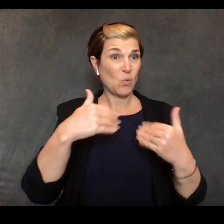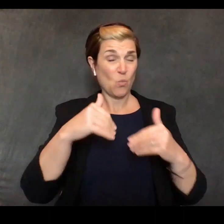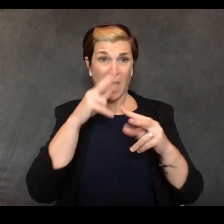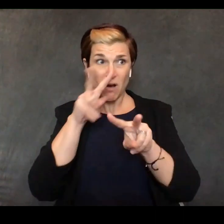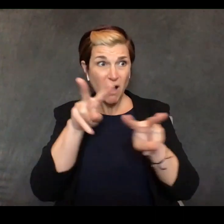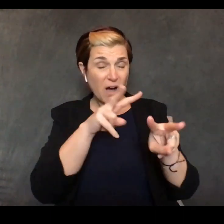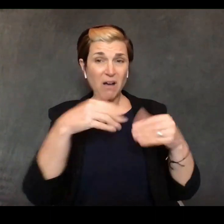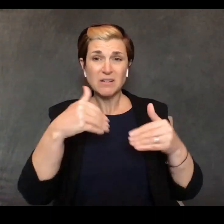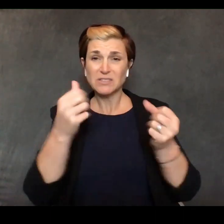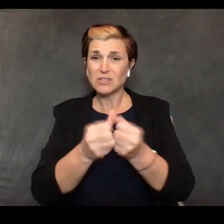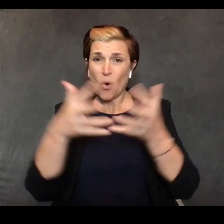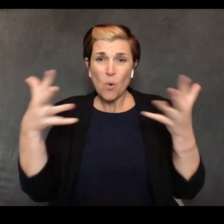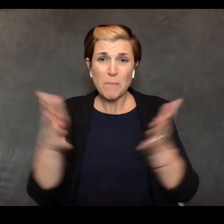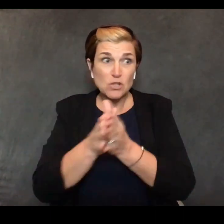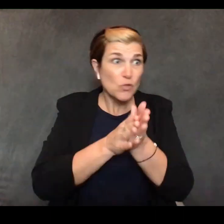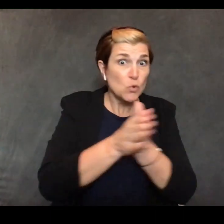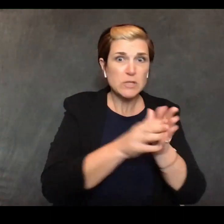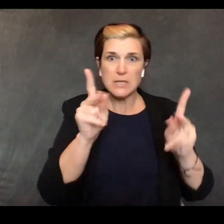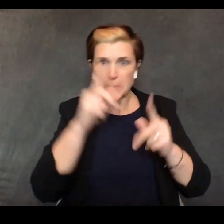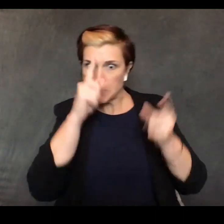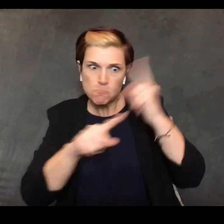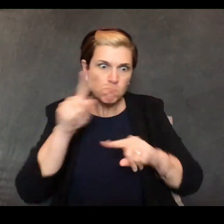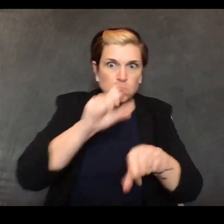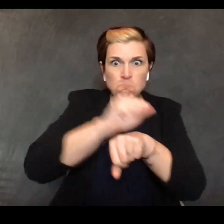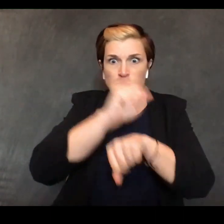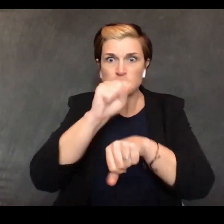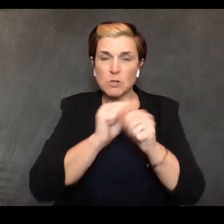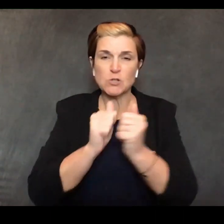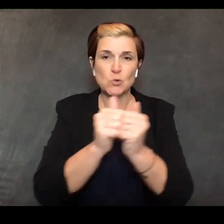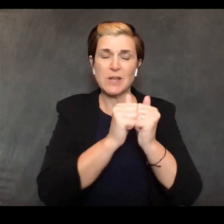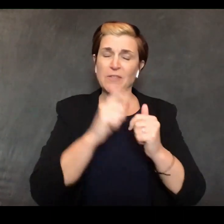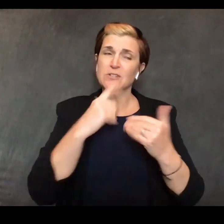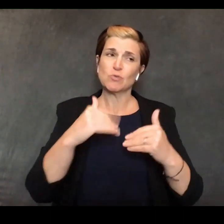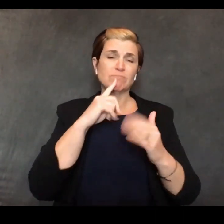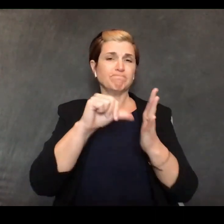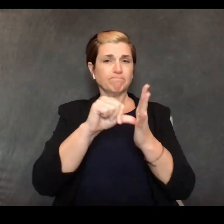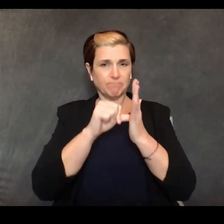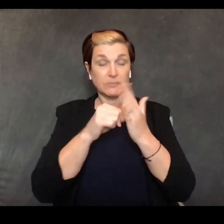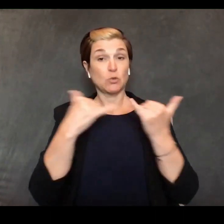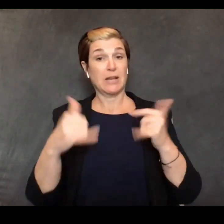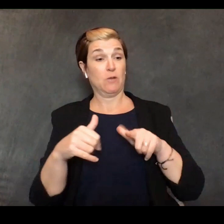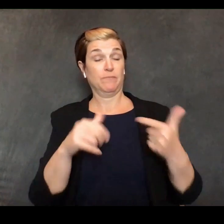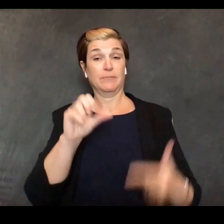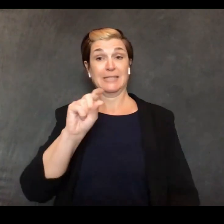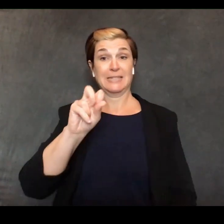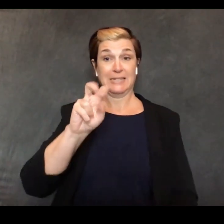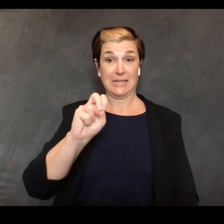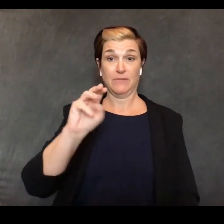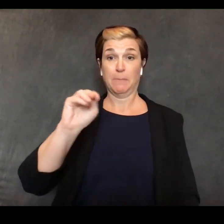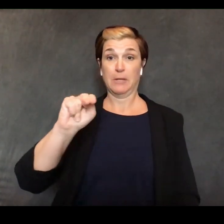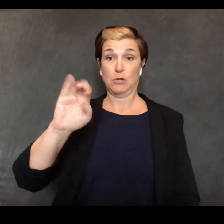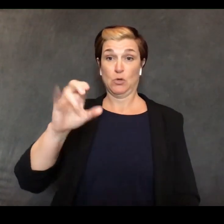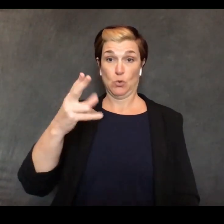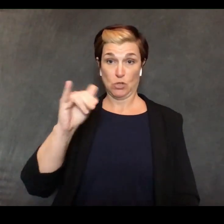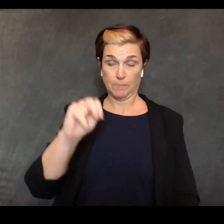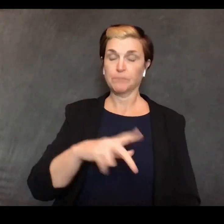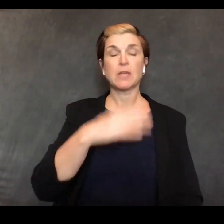i've ever seen anything quite like it so uh... steve mnuchin please thank you mr president i'd like to announce some very